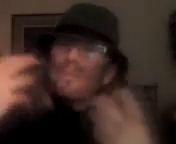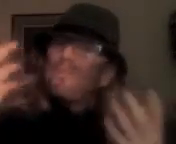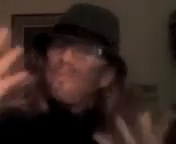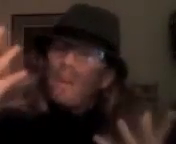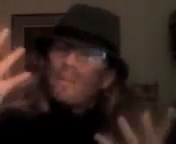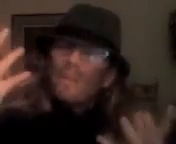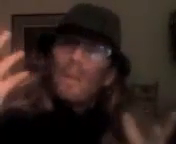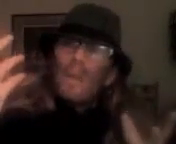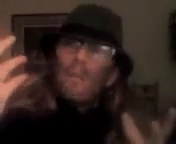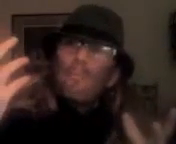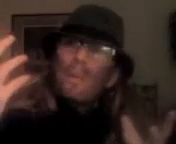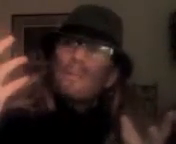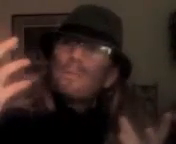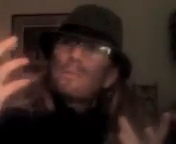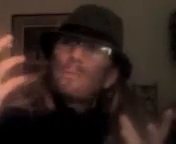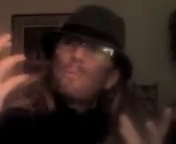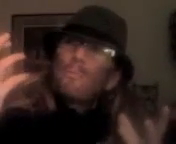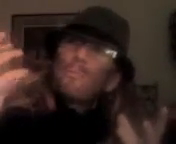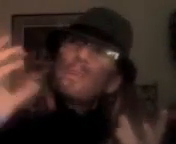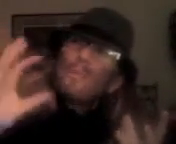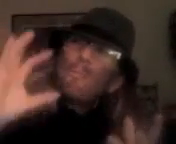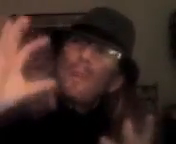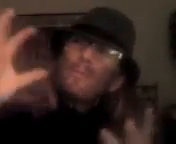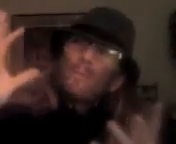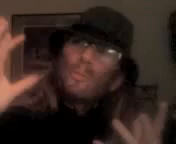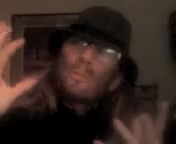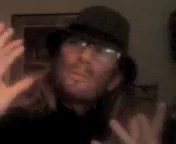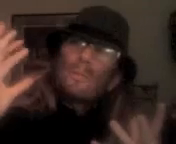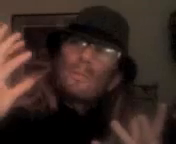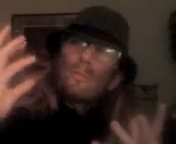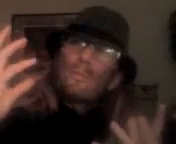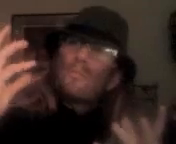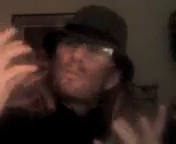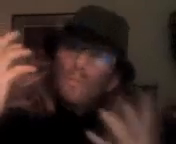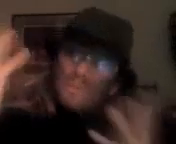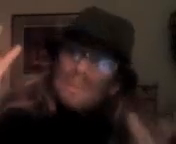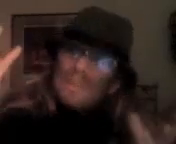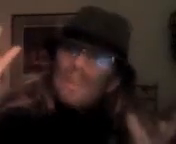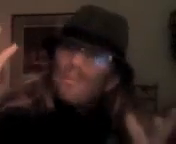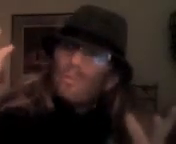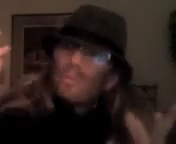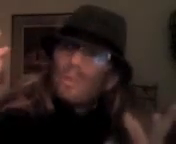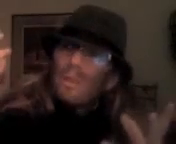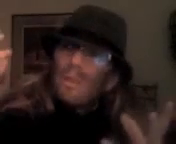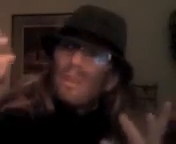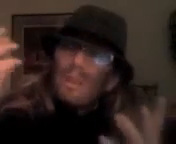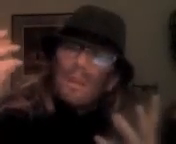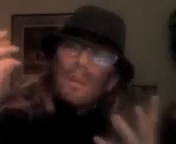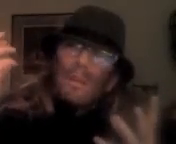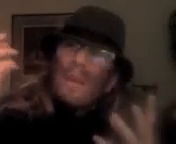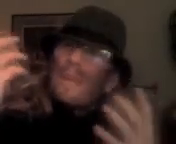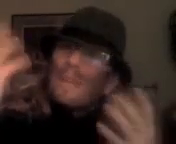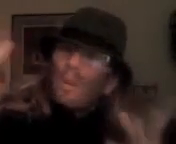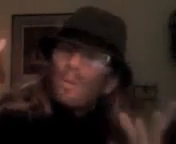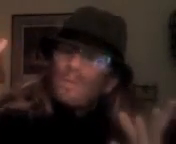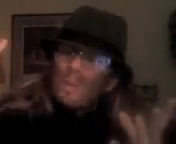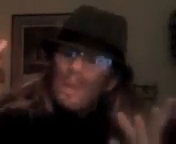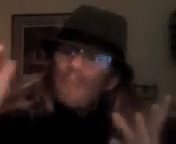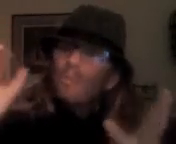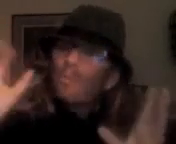and fun. But it's in a pattern that's sophisticated, elegant. I have a